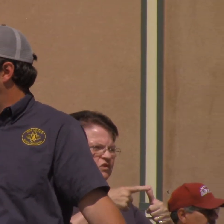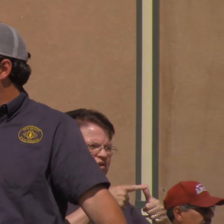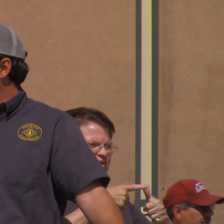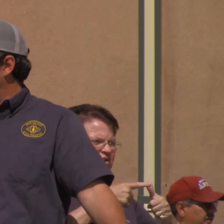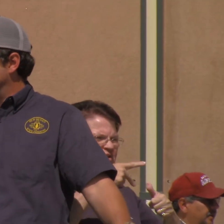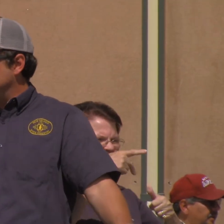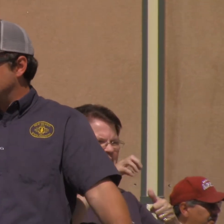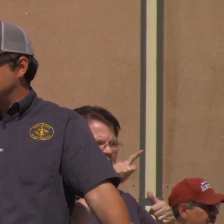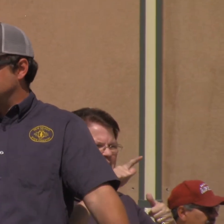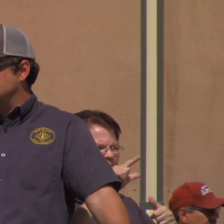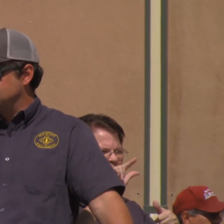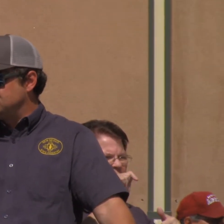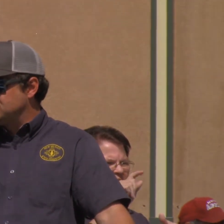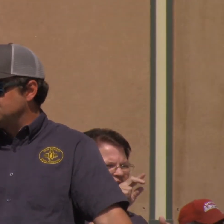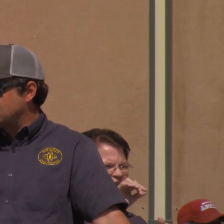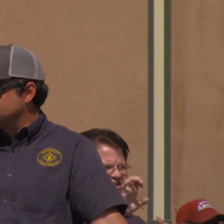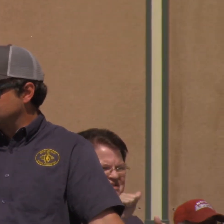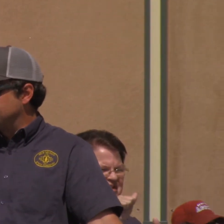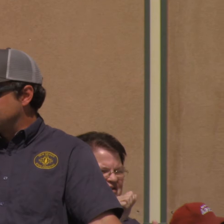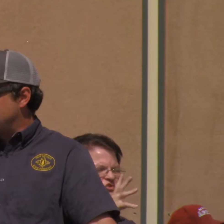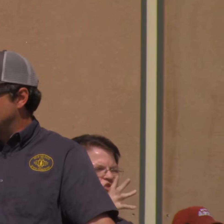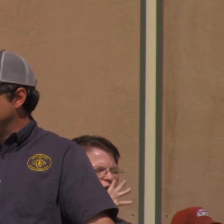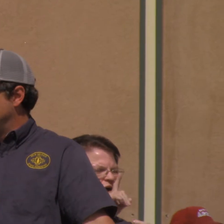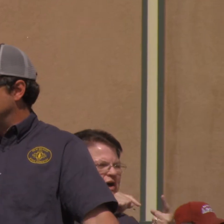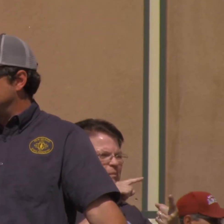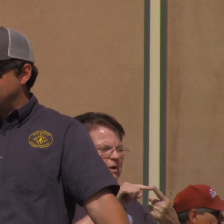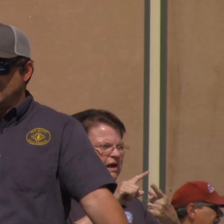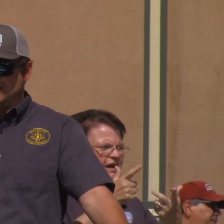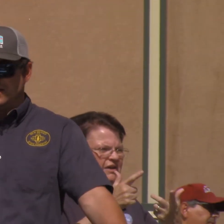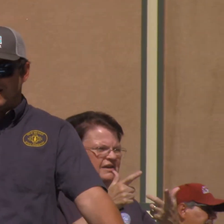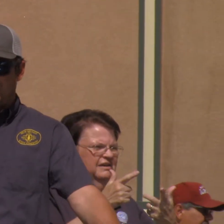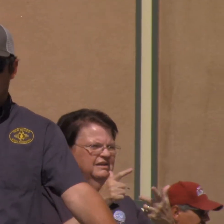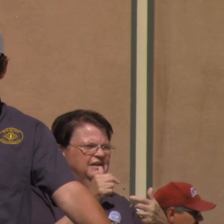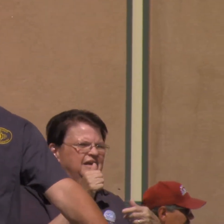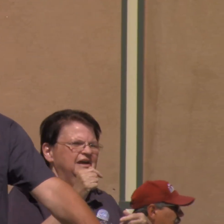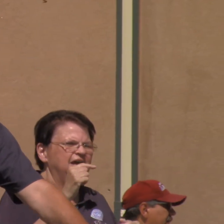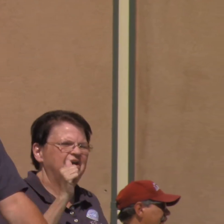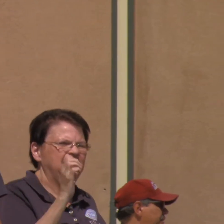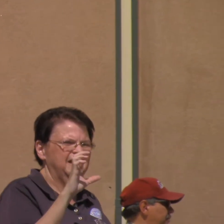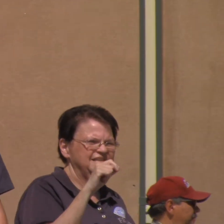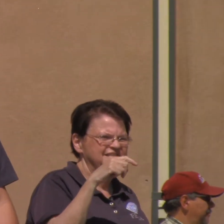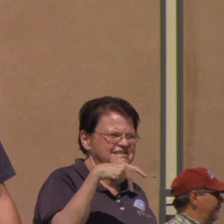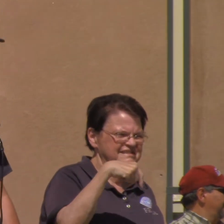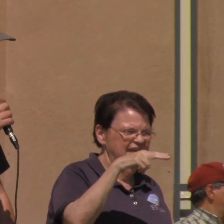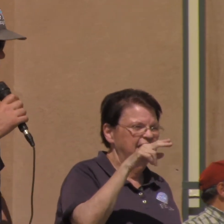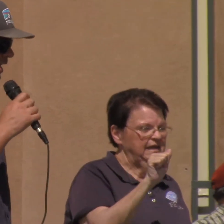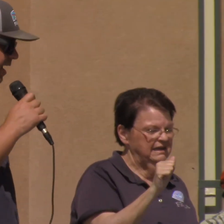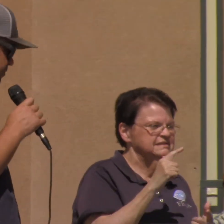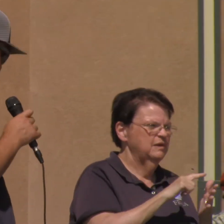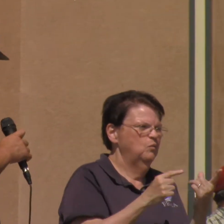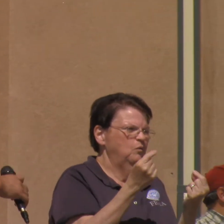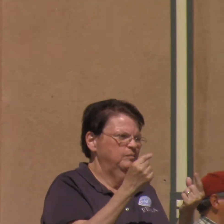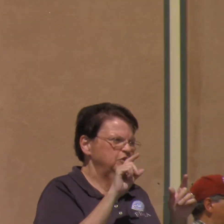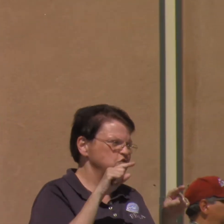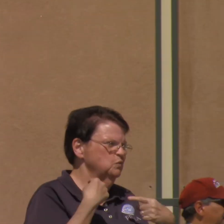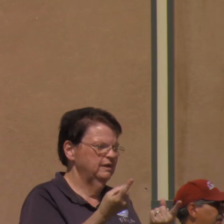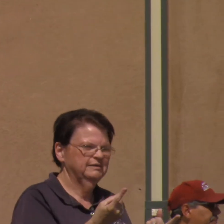is Paula Garcia, just to talk a little bit about acequias and the work we've been doing today.